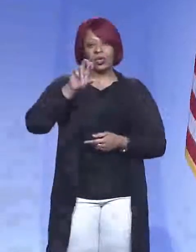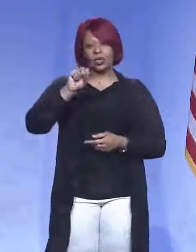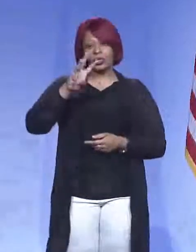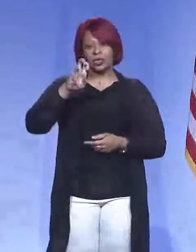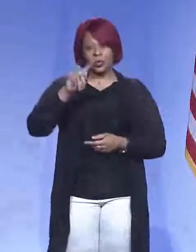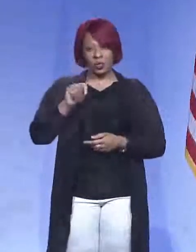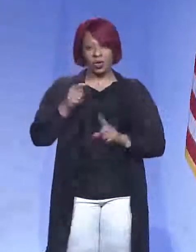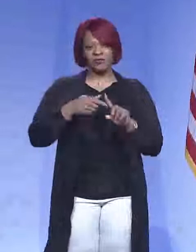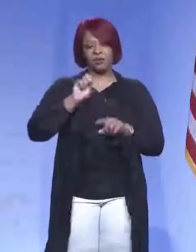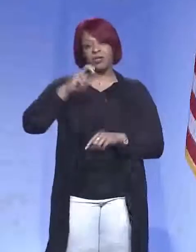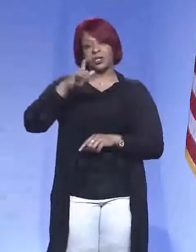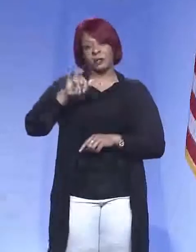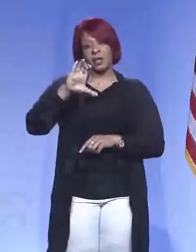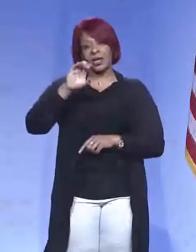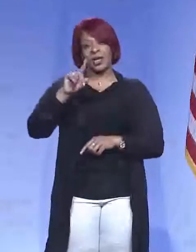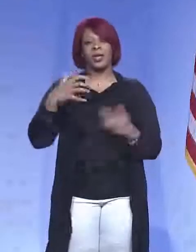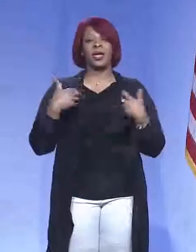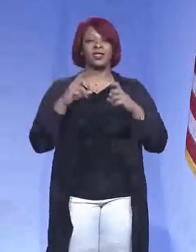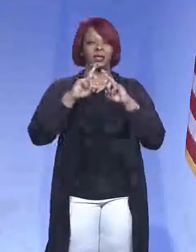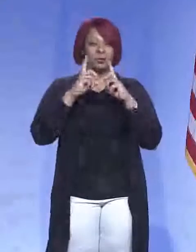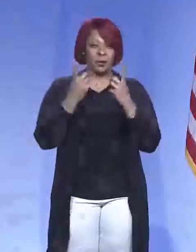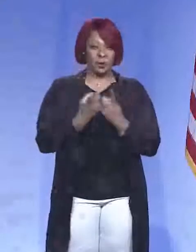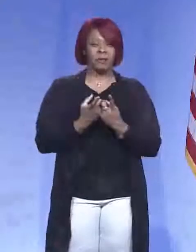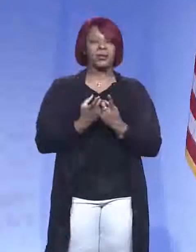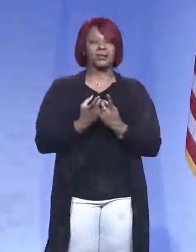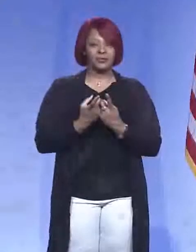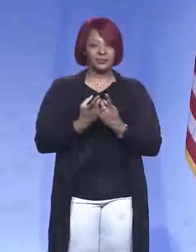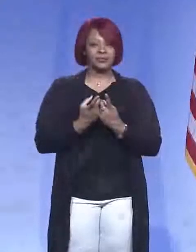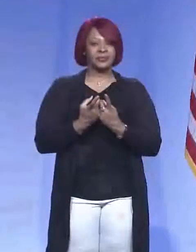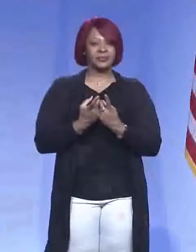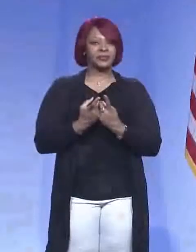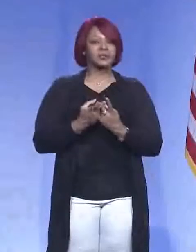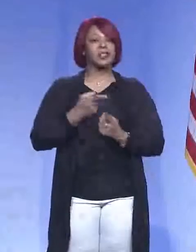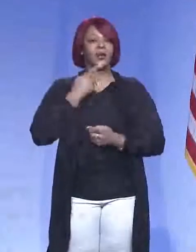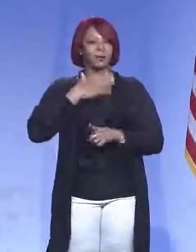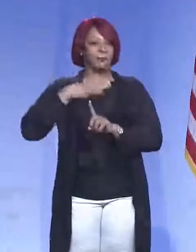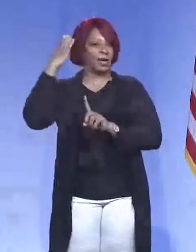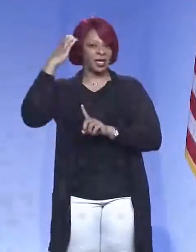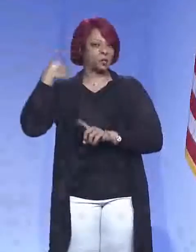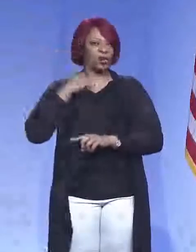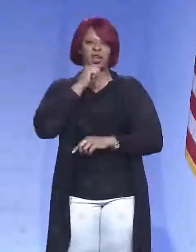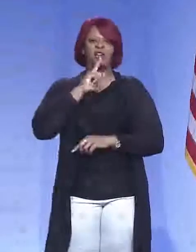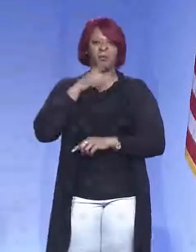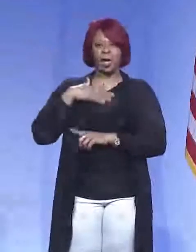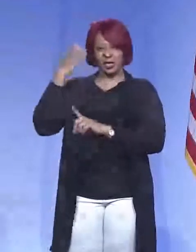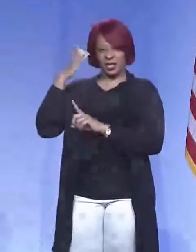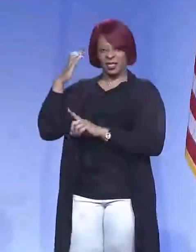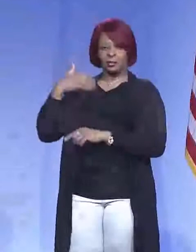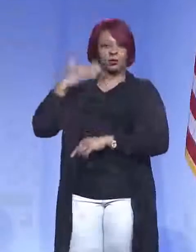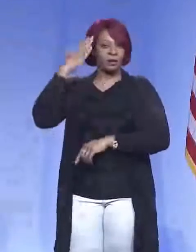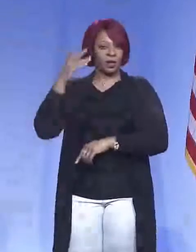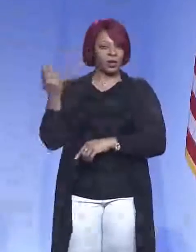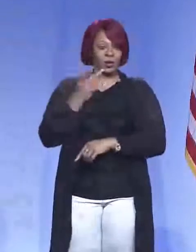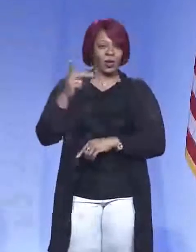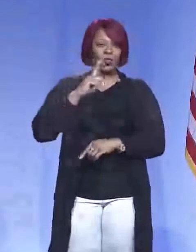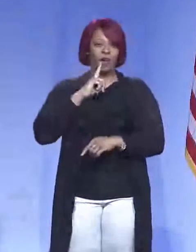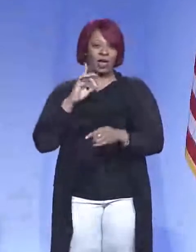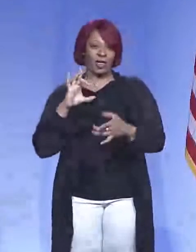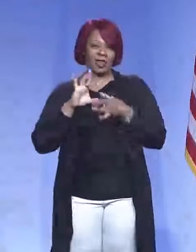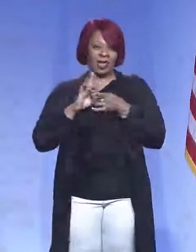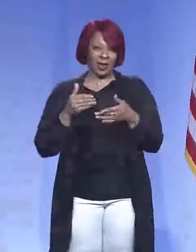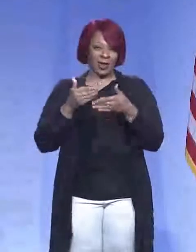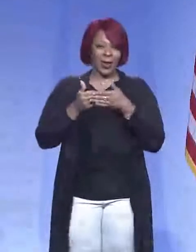from the Shelby County Health Department. I would say he's my cousin. We're not quite sure, but we don't know that we're immediately related.